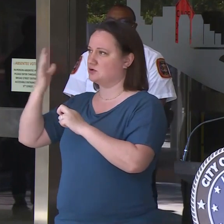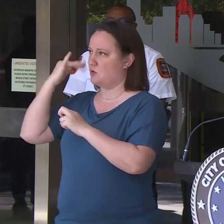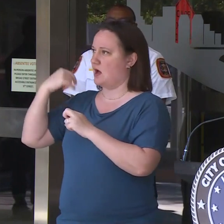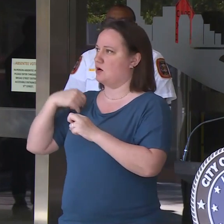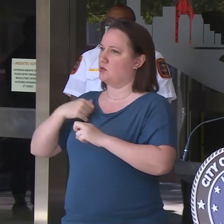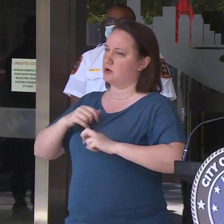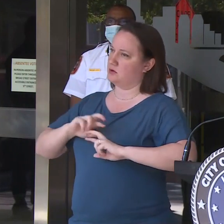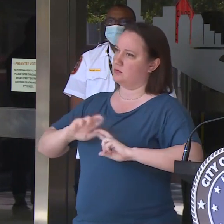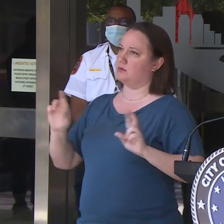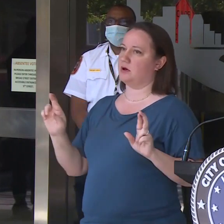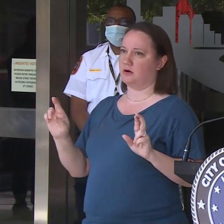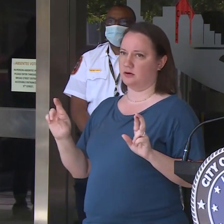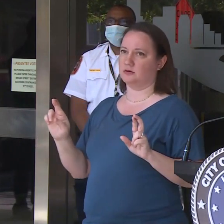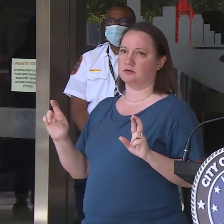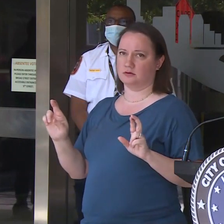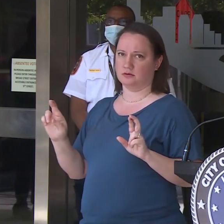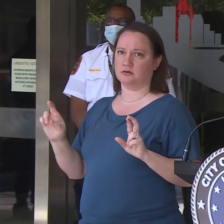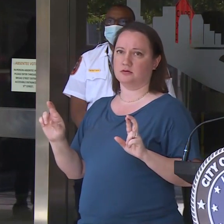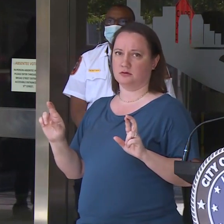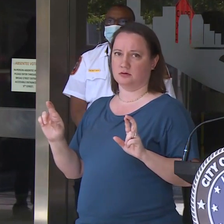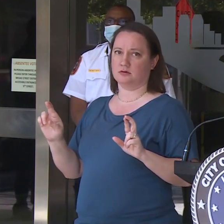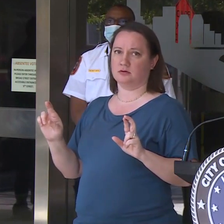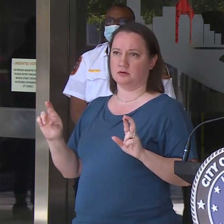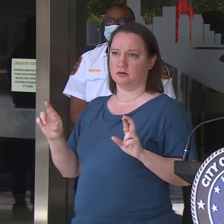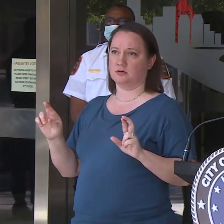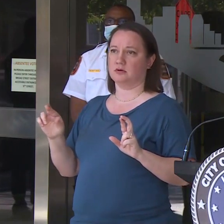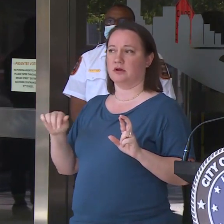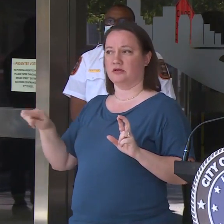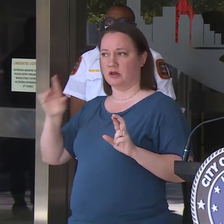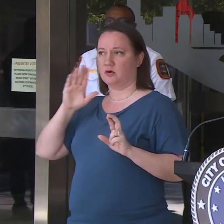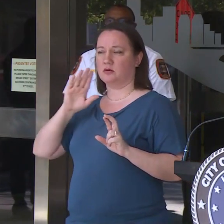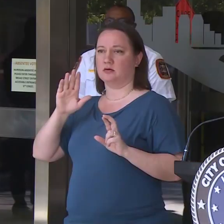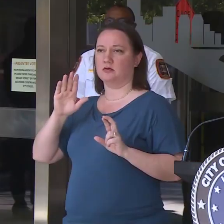prepared, and they will be prepared to respond appropriately.